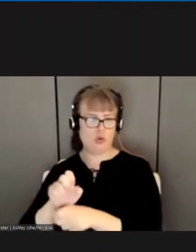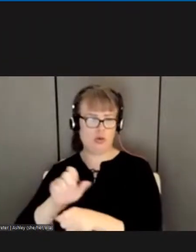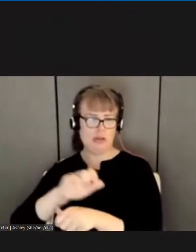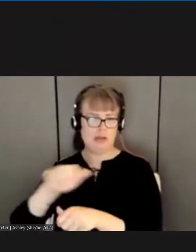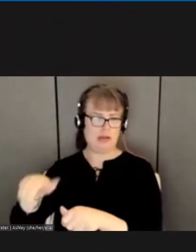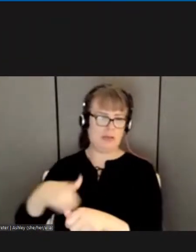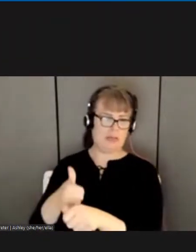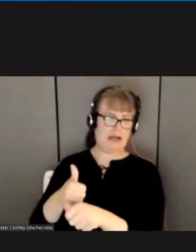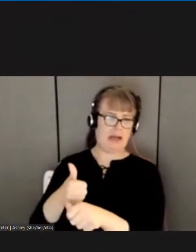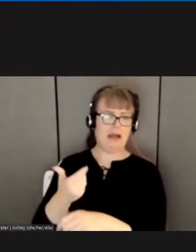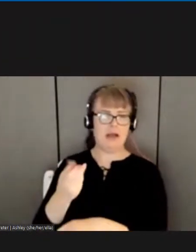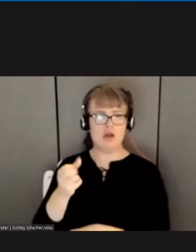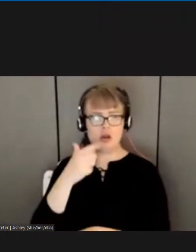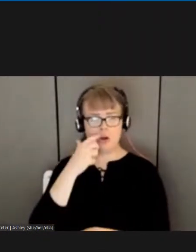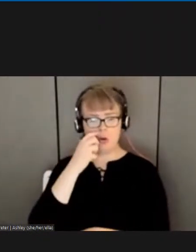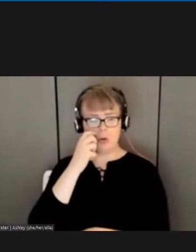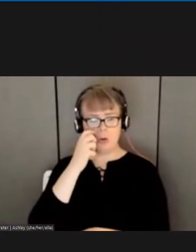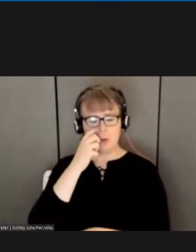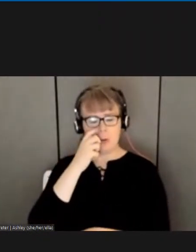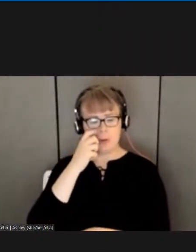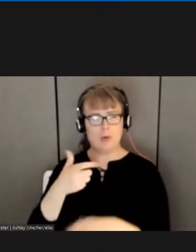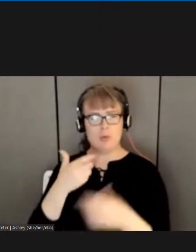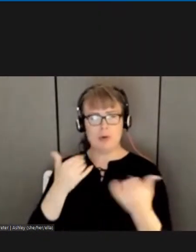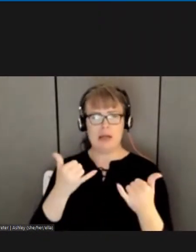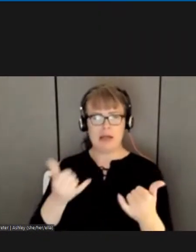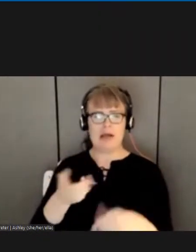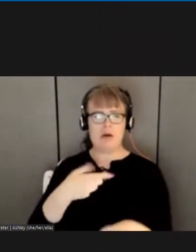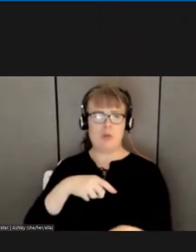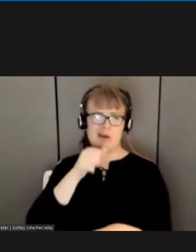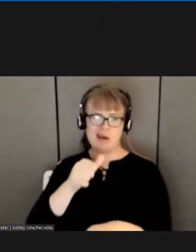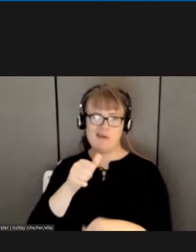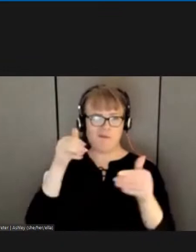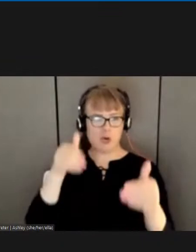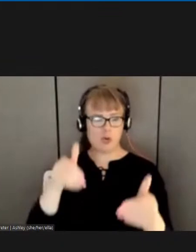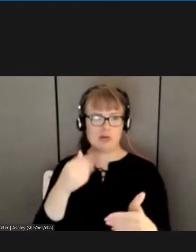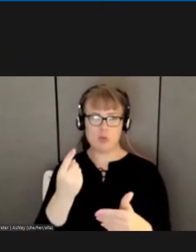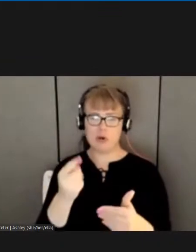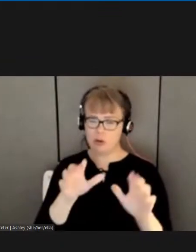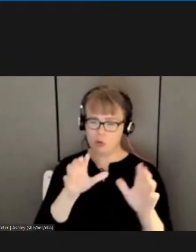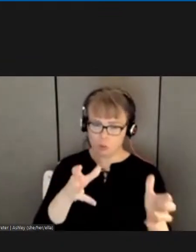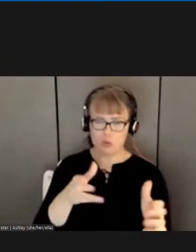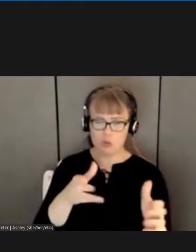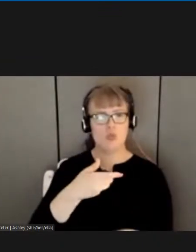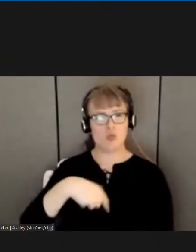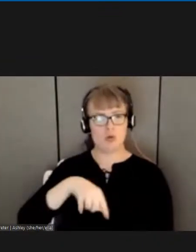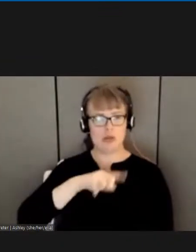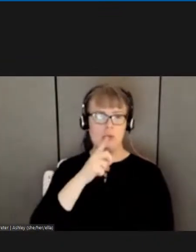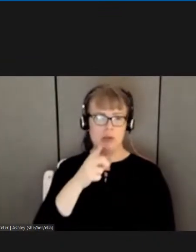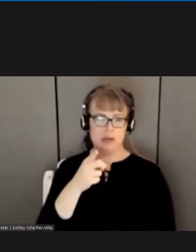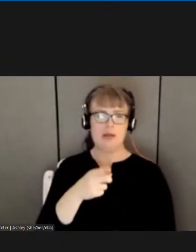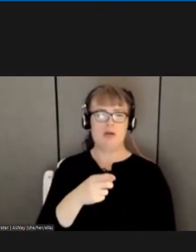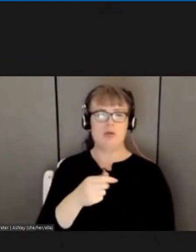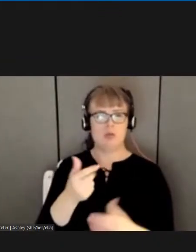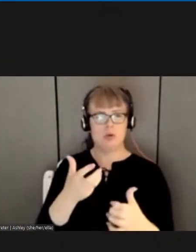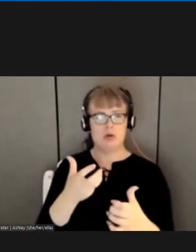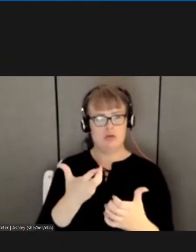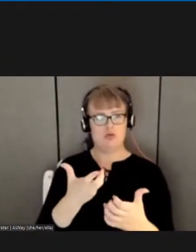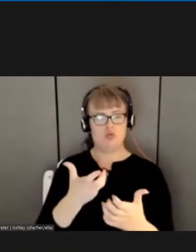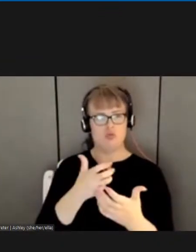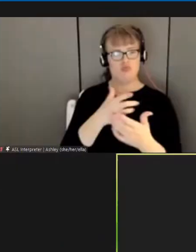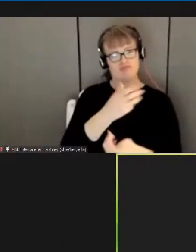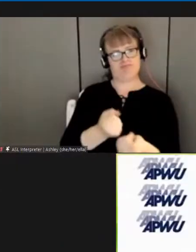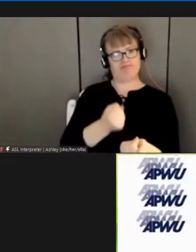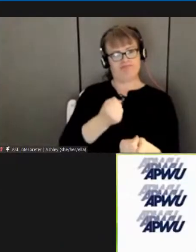time to negotiate for specific category, as we try to get paid raises across the board for all clerks. Thank you,